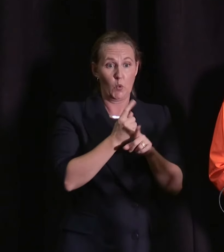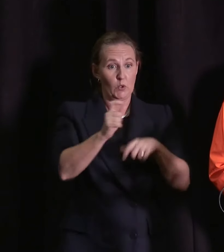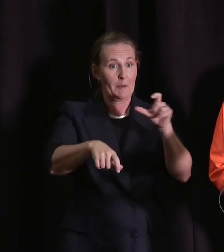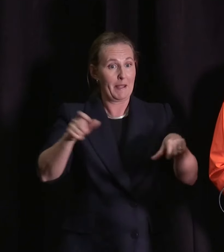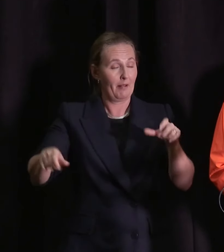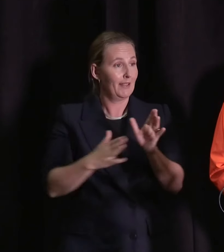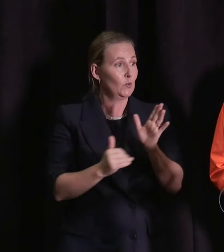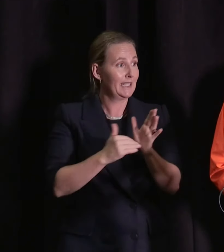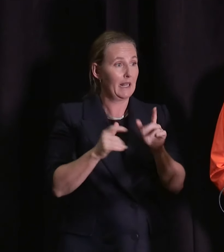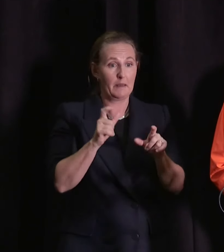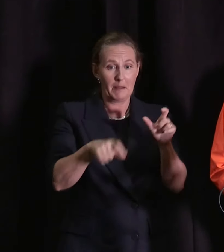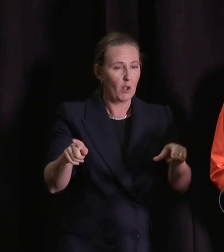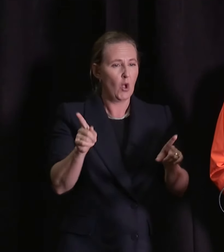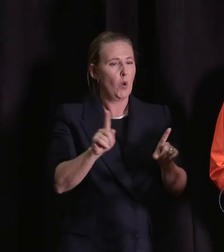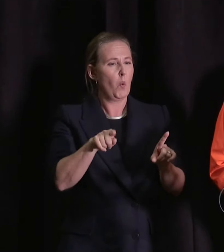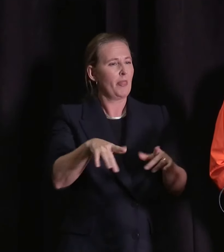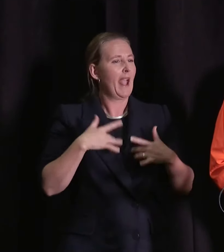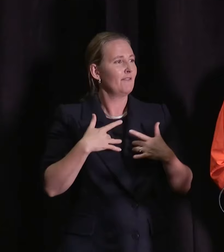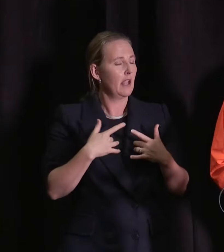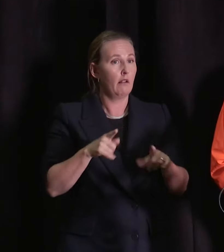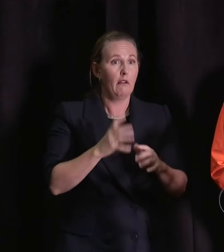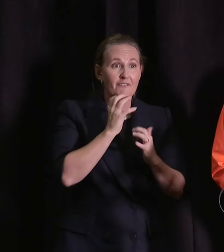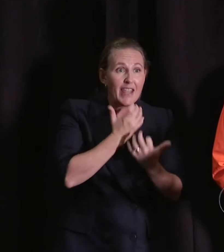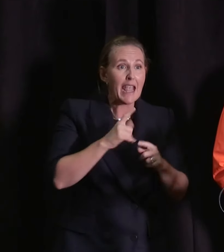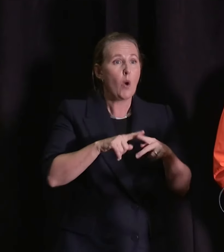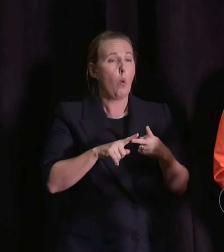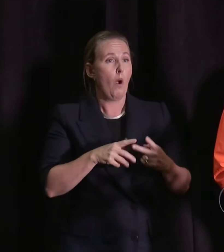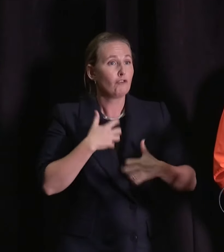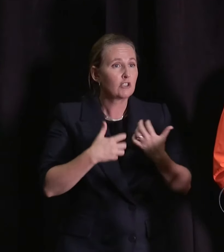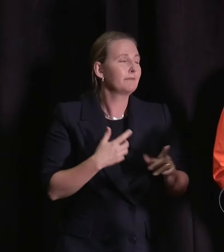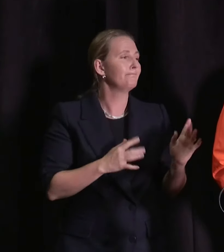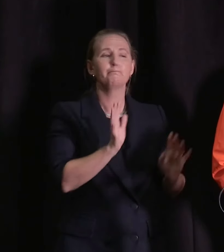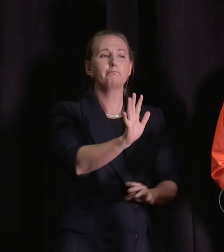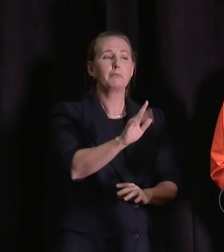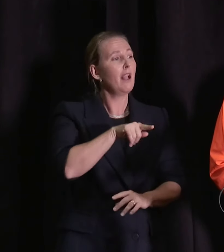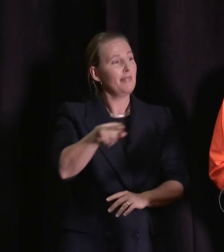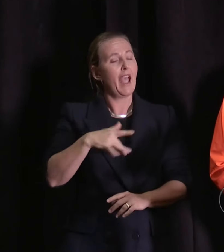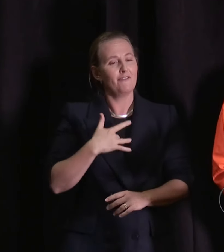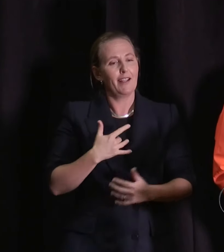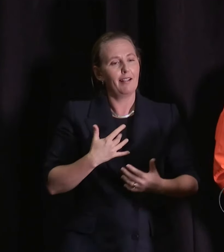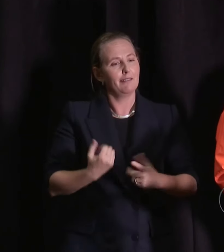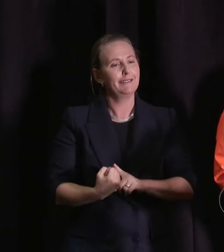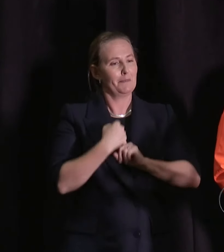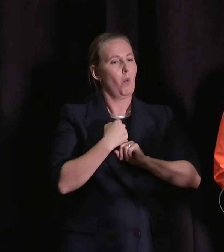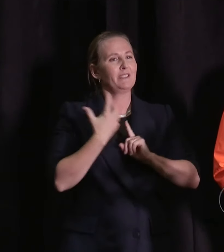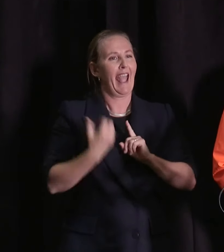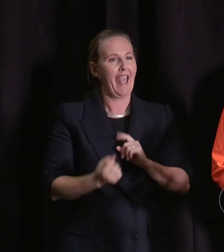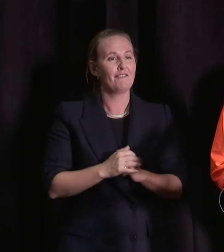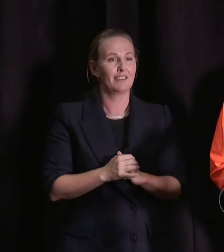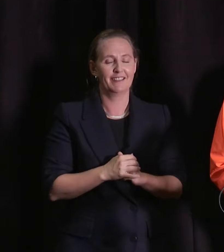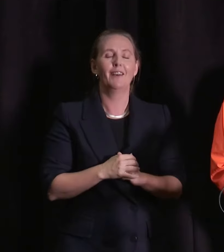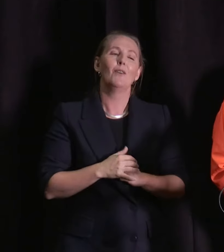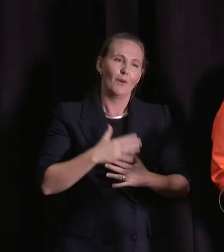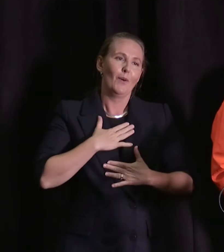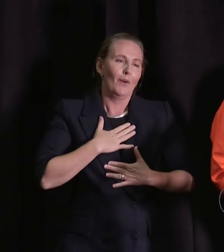a sense of frustration or fear or...? No, look, they are feeling very well supported and I'm really encouraged by that. They're feeling